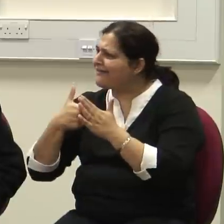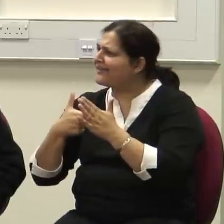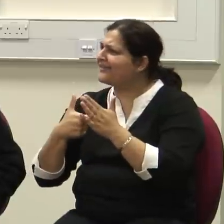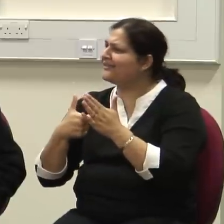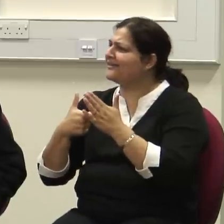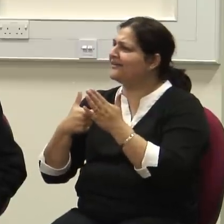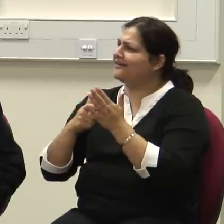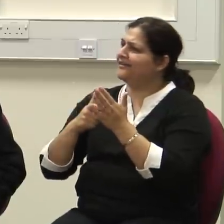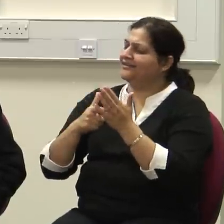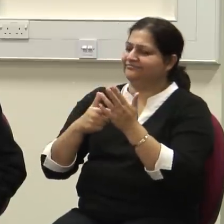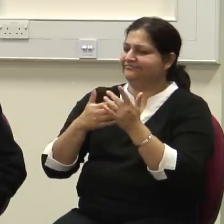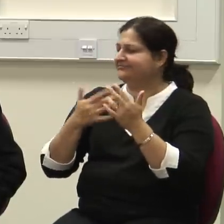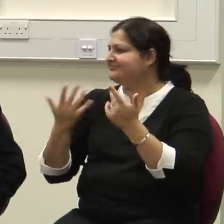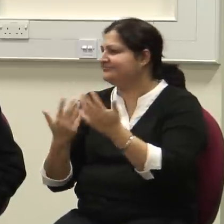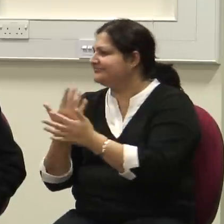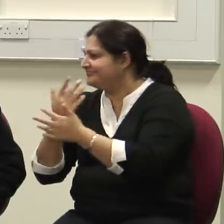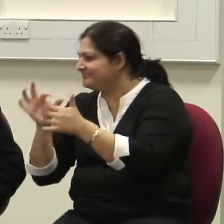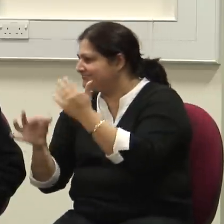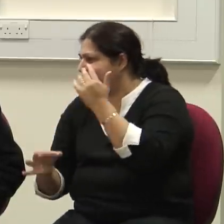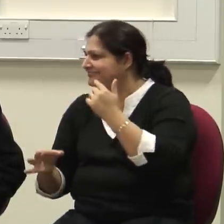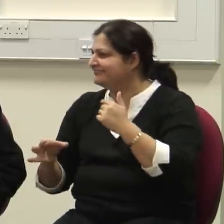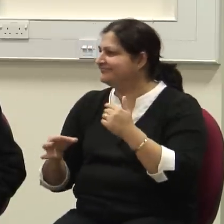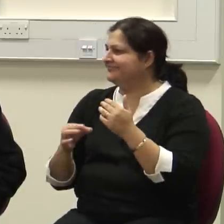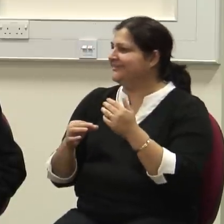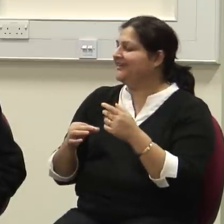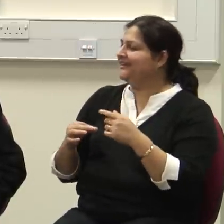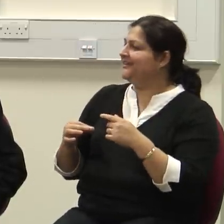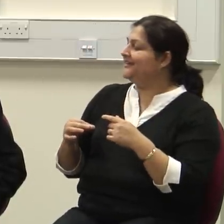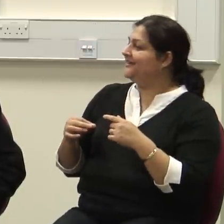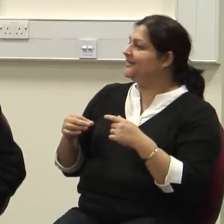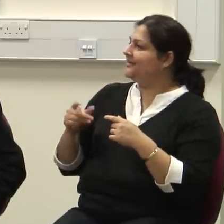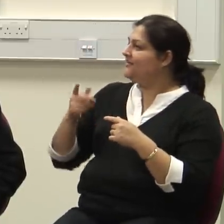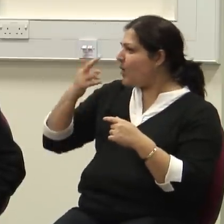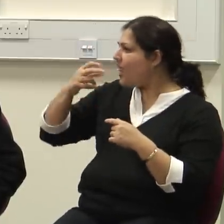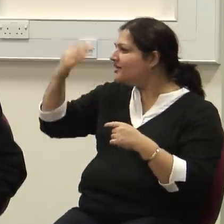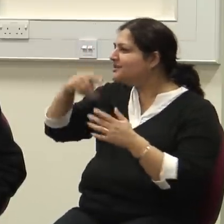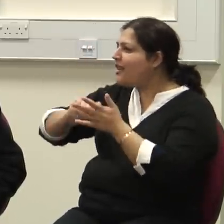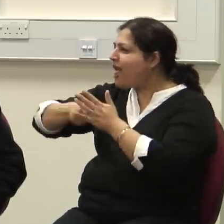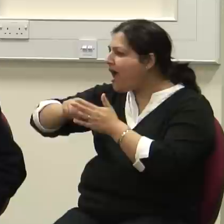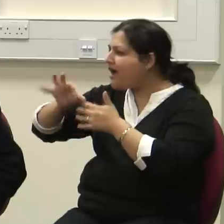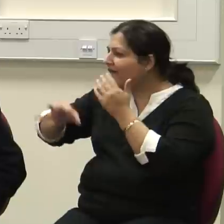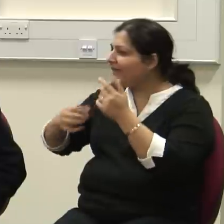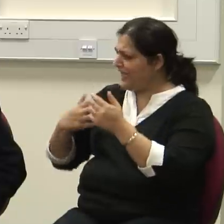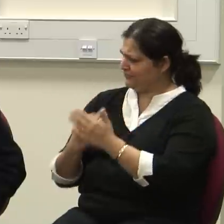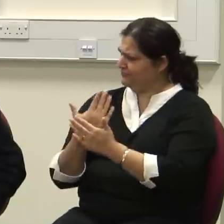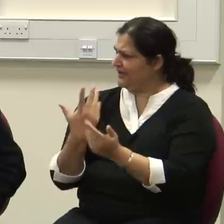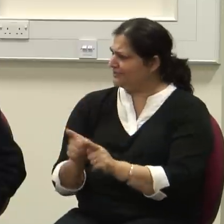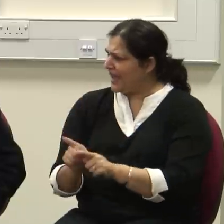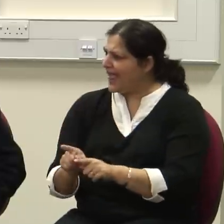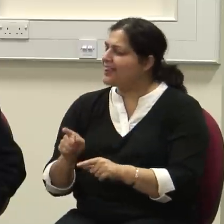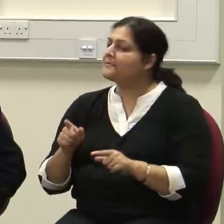Locke and, you know, to the moderns. mean, this idea of capitalism is